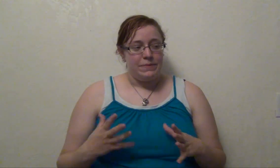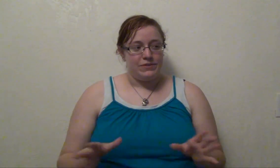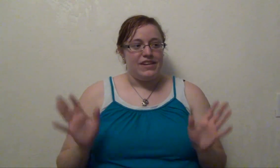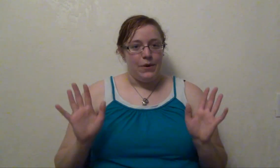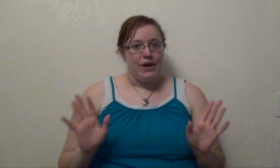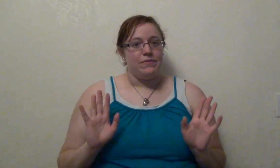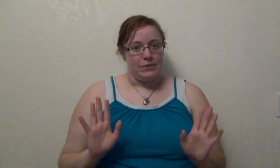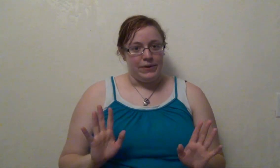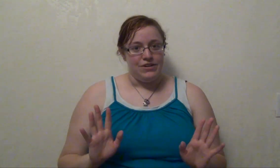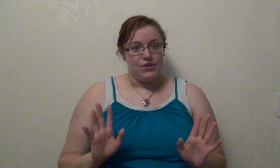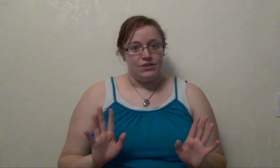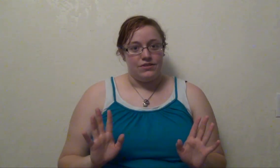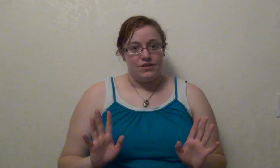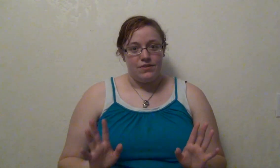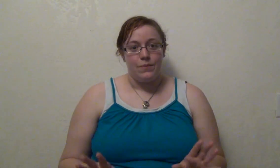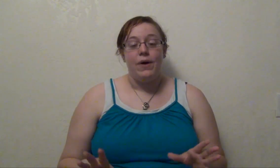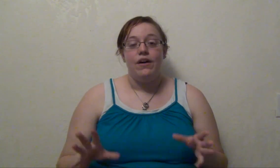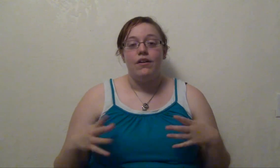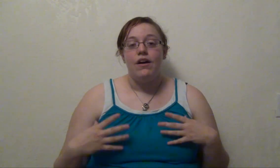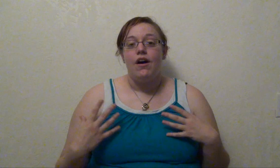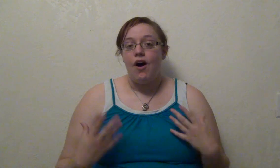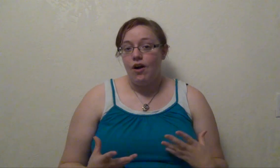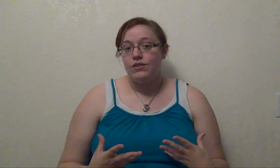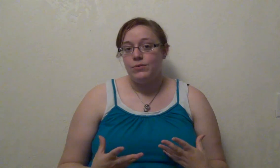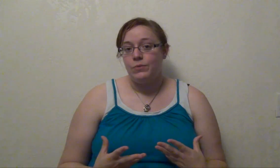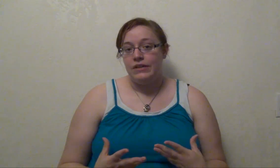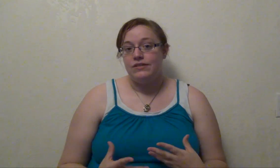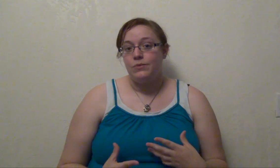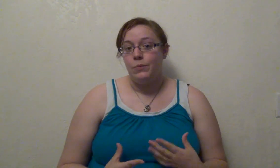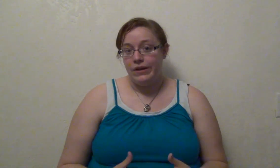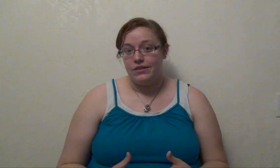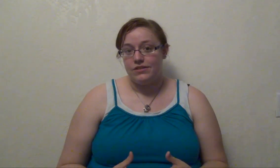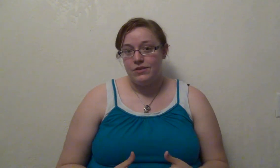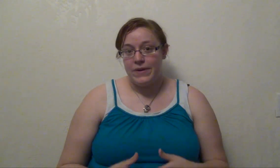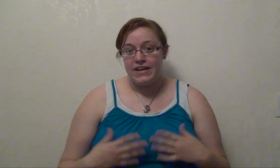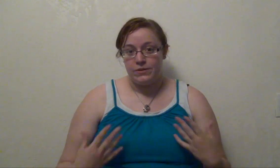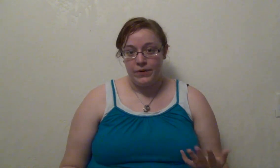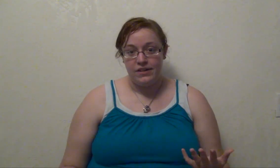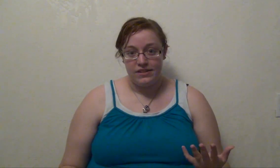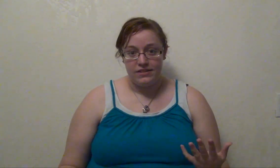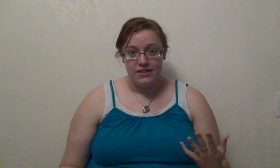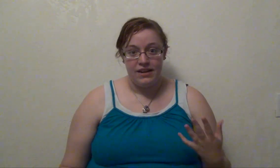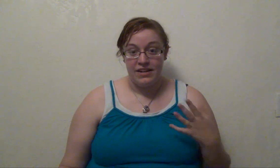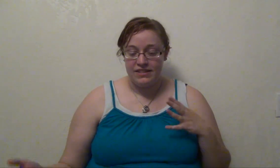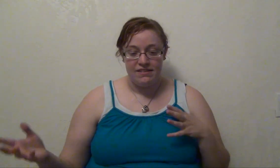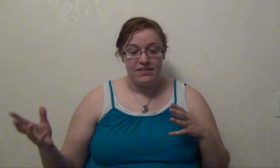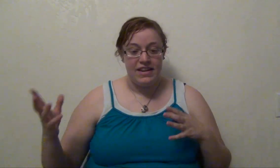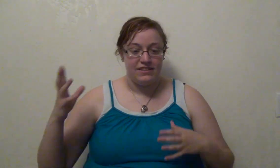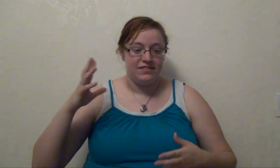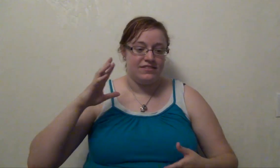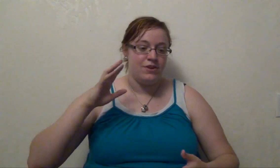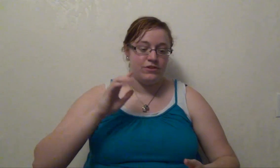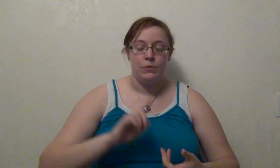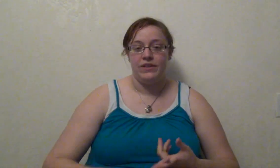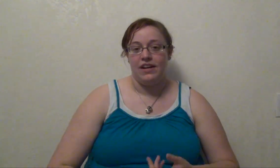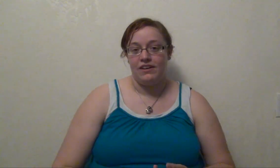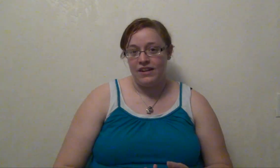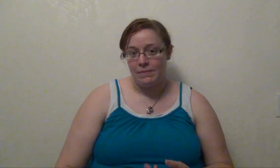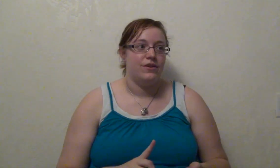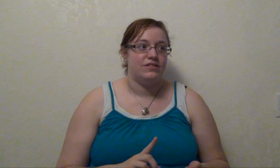people stay away from the rangers. Well, Halt wants Will to be his apprentice, because he, he knows that Will can climb, knows